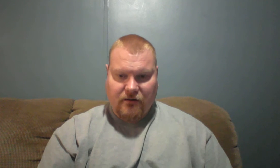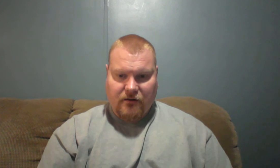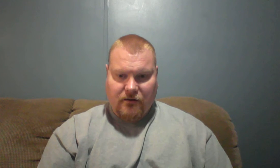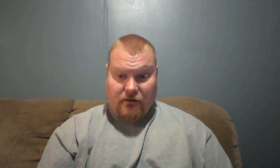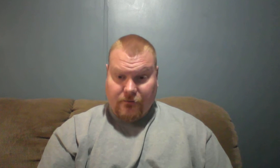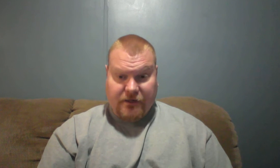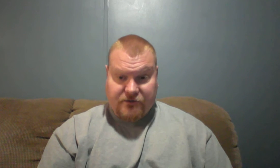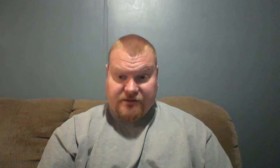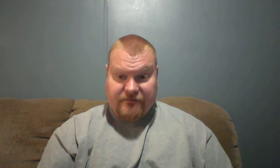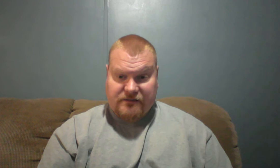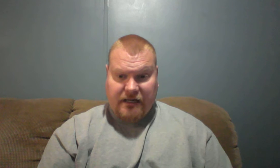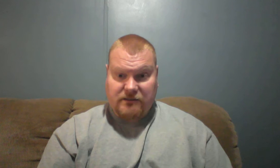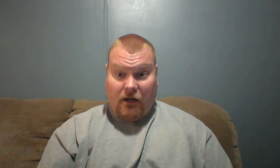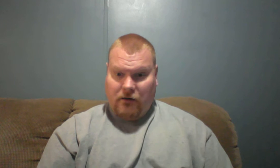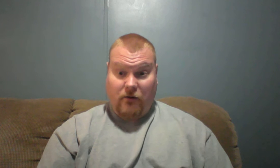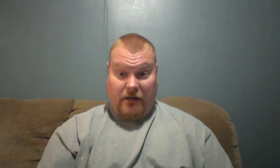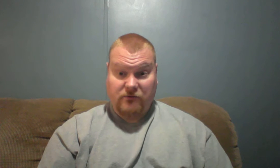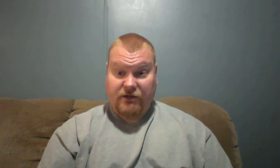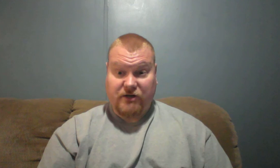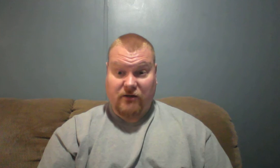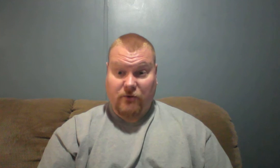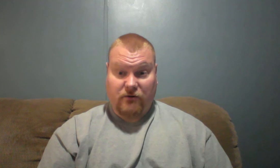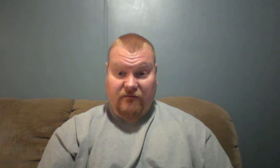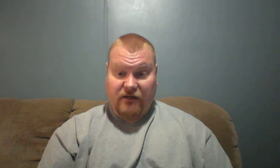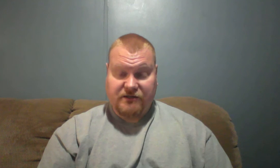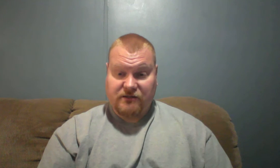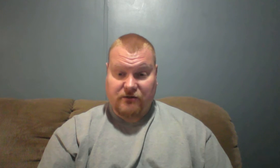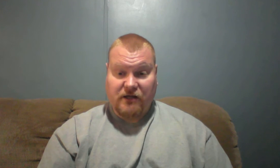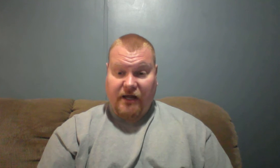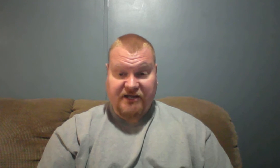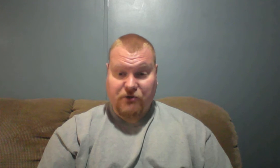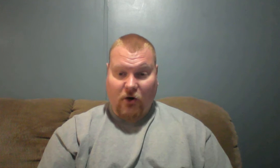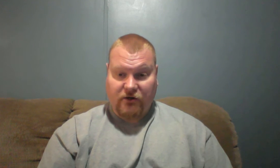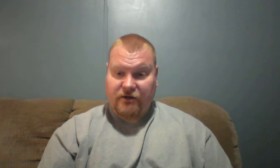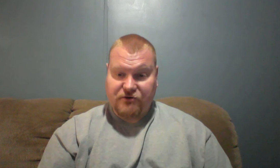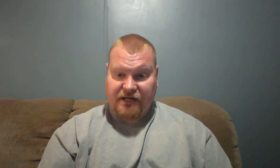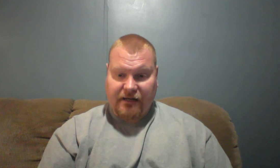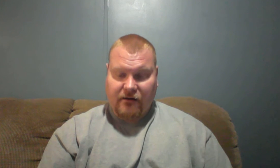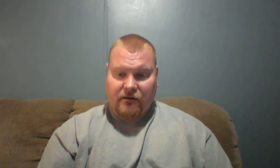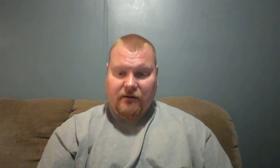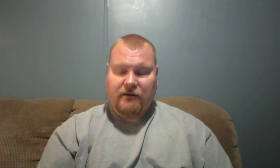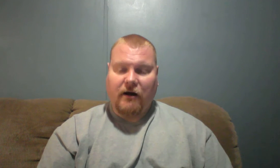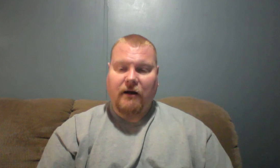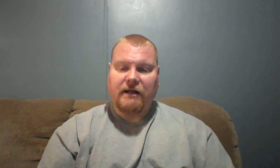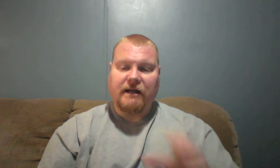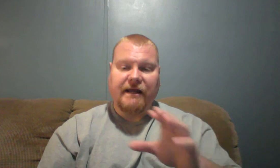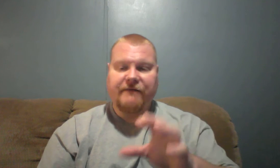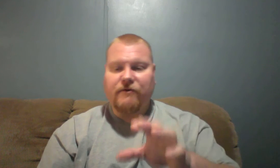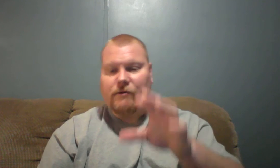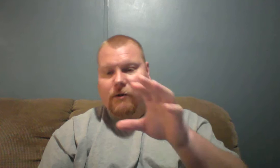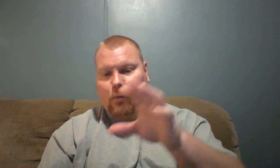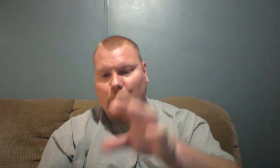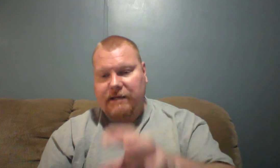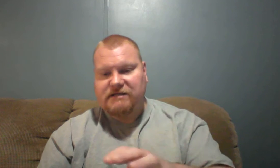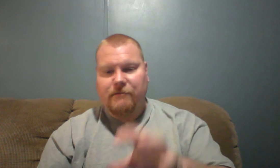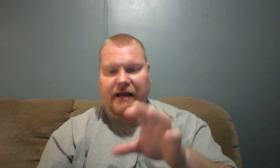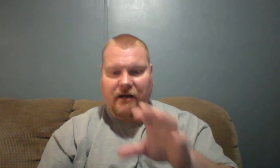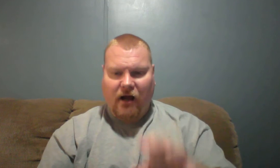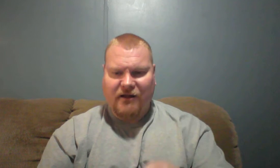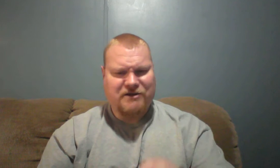Our preachers even say it's, no, I don't teach you out of the book Revelation because it's too hard to understand. God can give you the wisdom and knowledge you